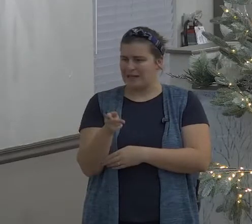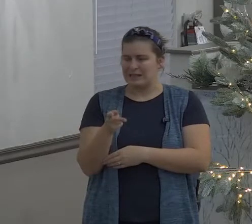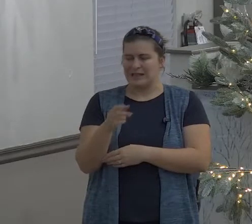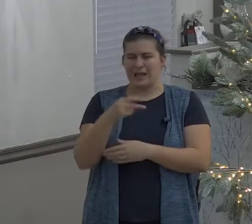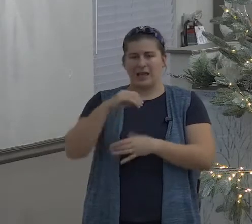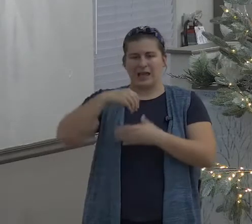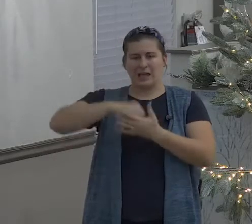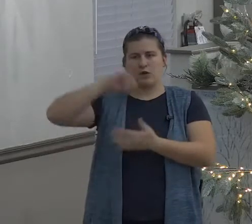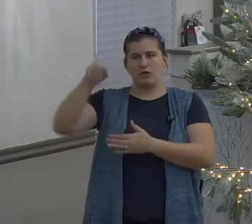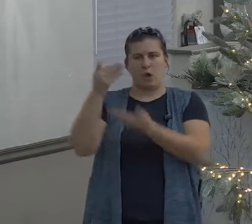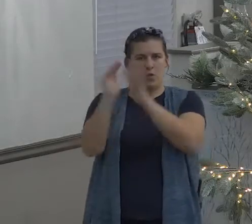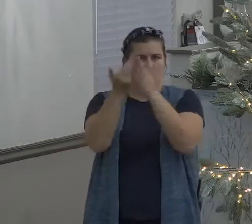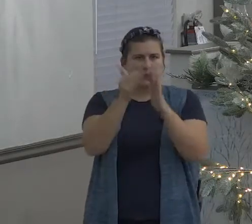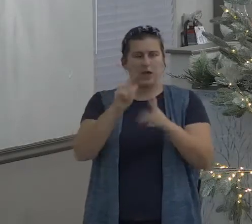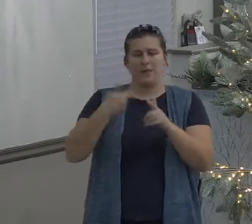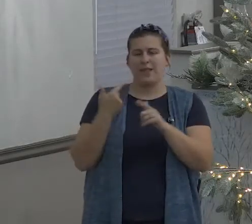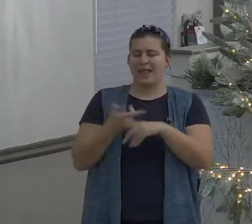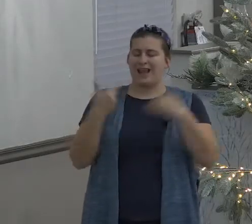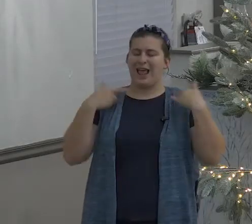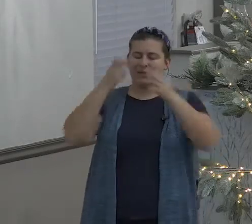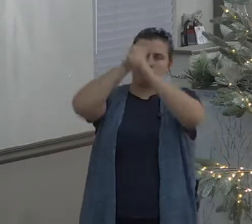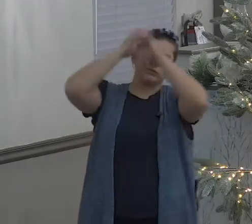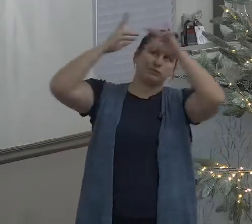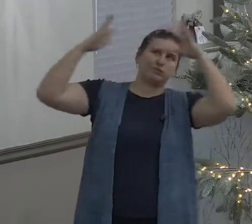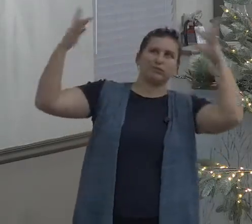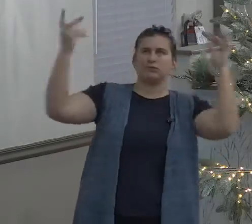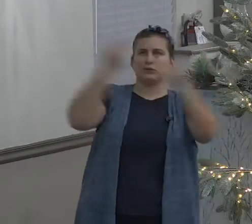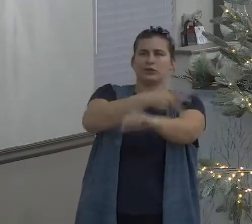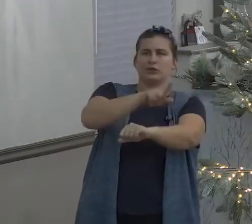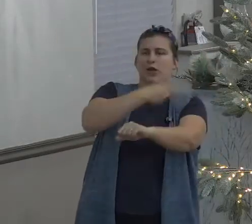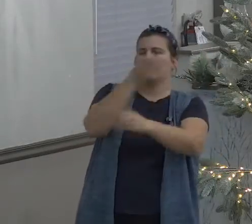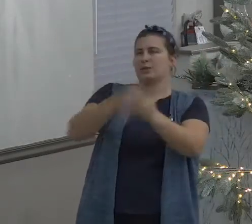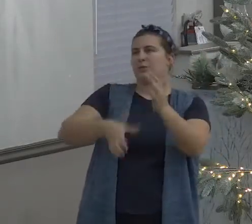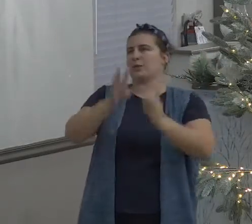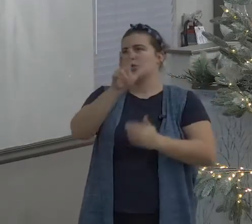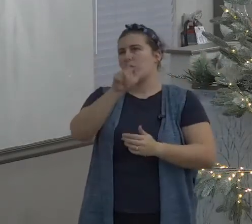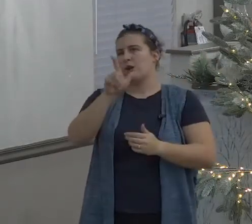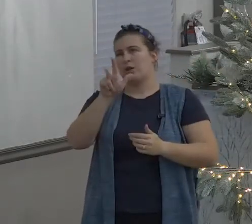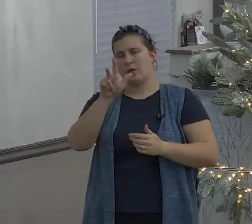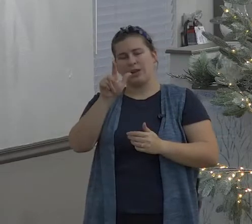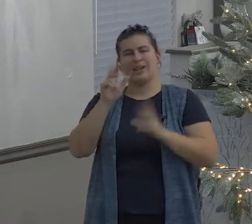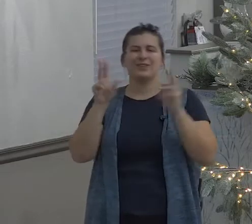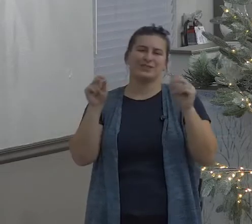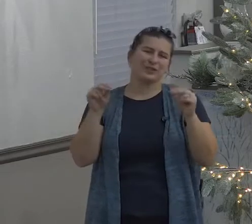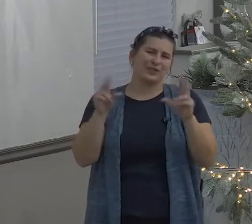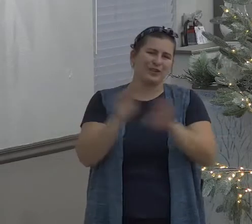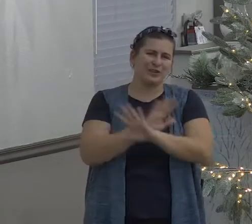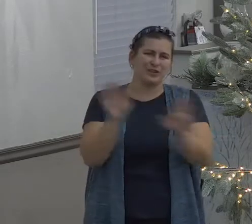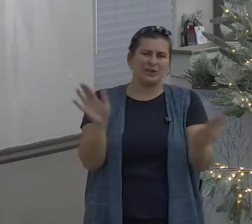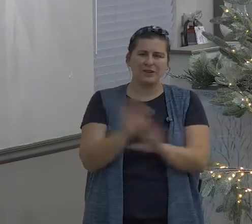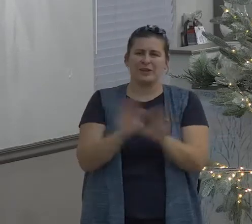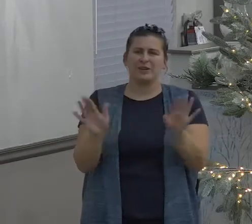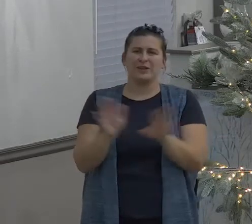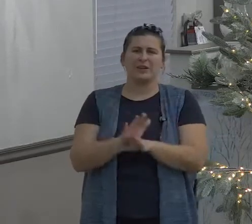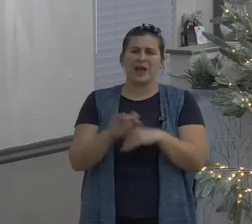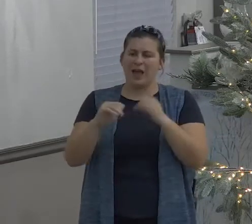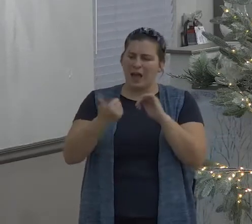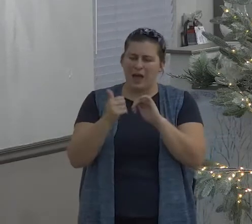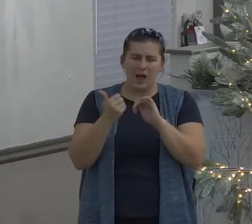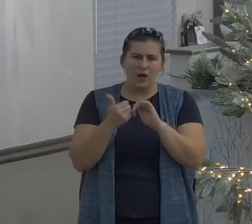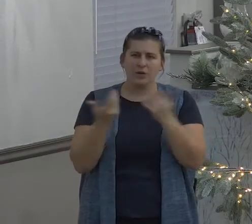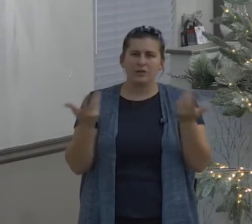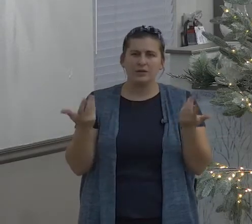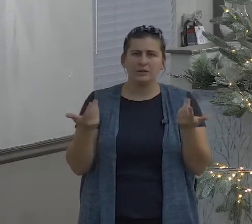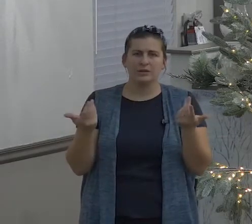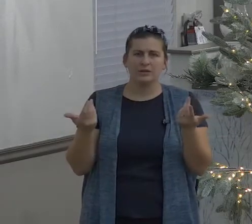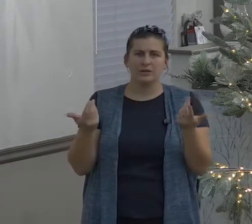well how did how did we get Psalm 23 did David just eat pepperoni pizza in Jerusalem and all of a sudden